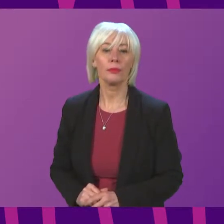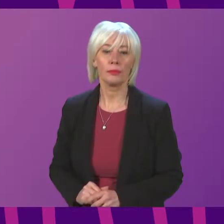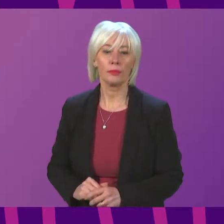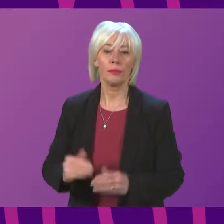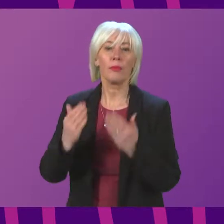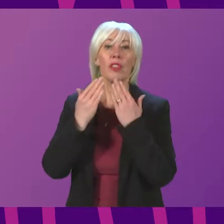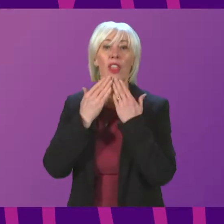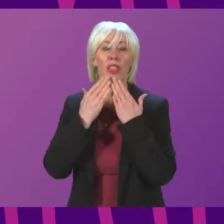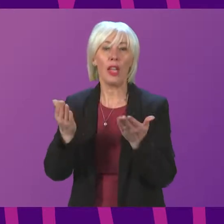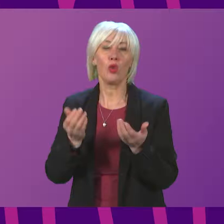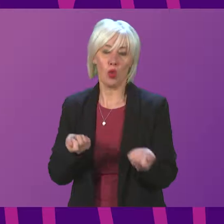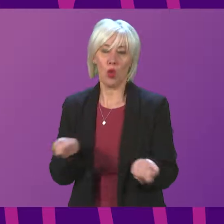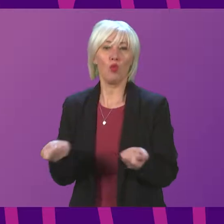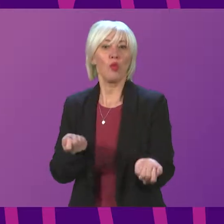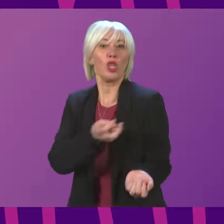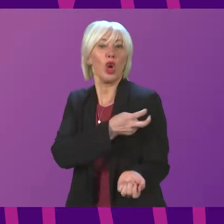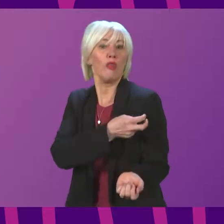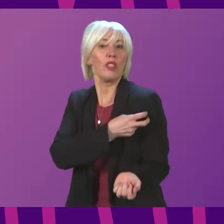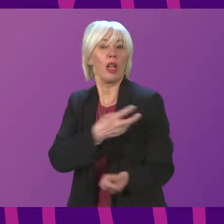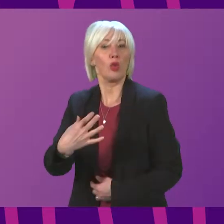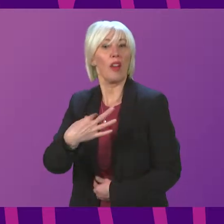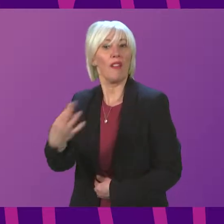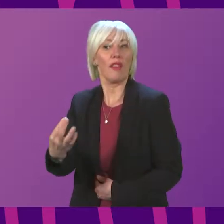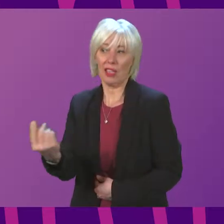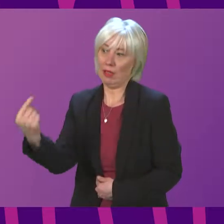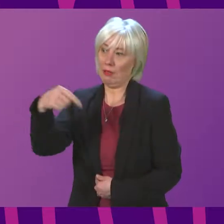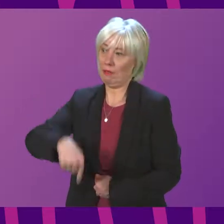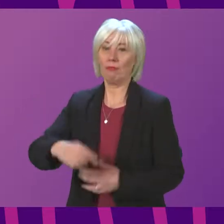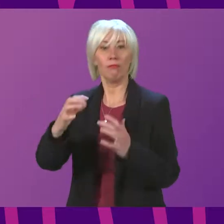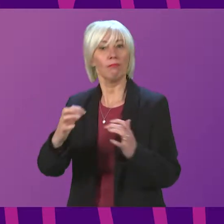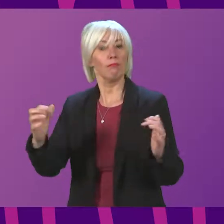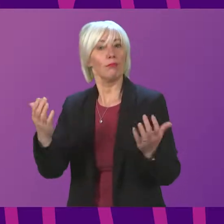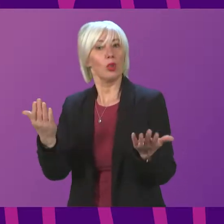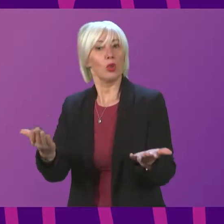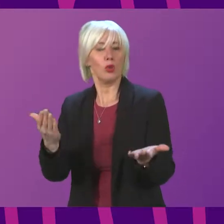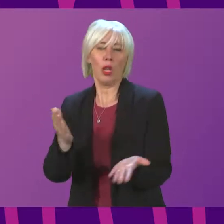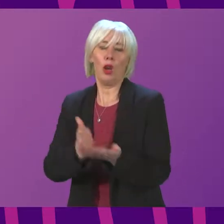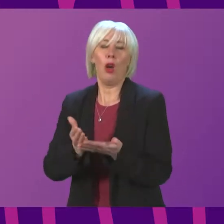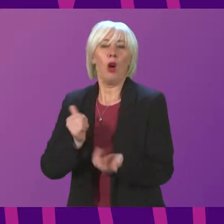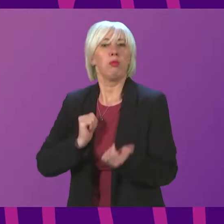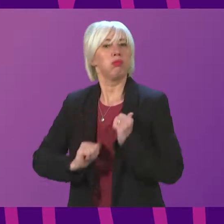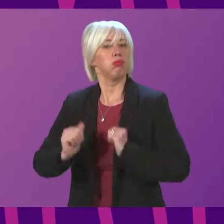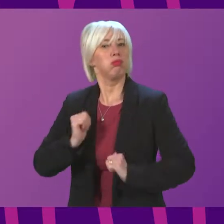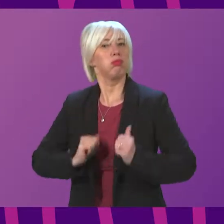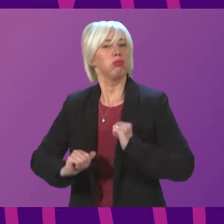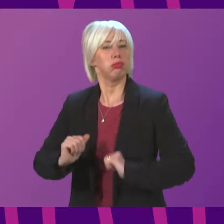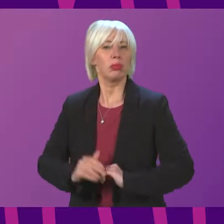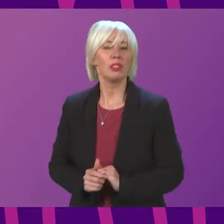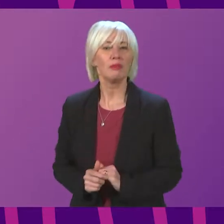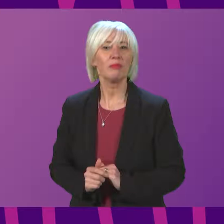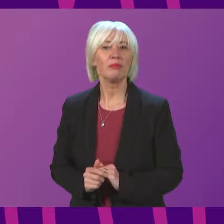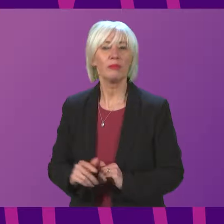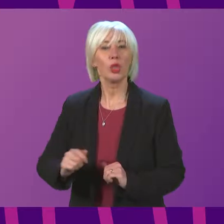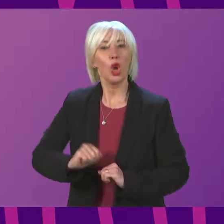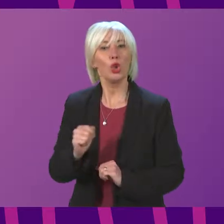you to the President and Officer for inviting me to address Parliament today. It is a real privilege to be here. The